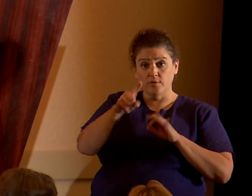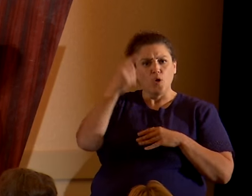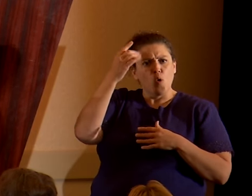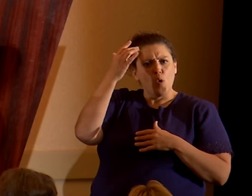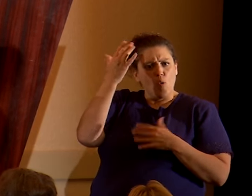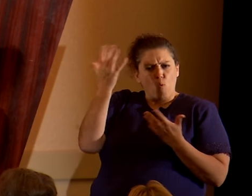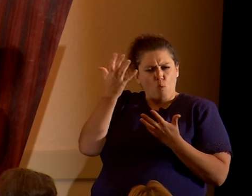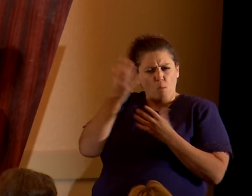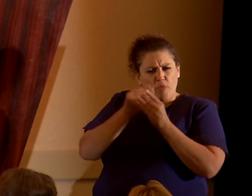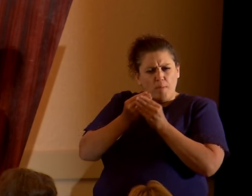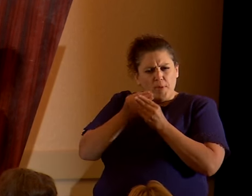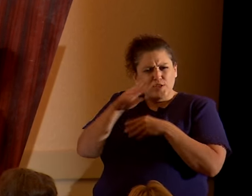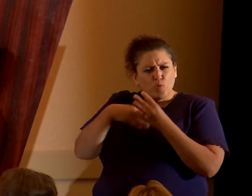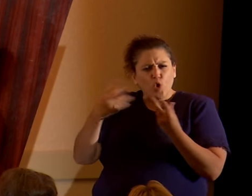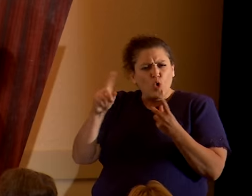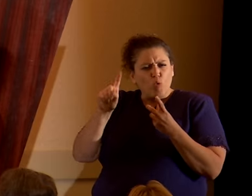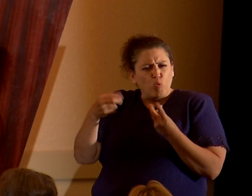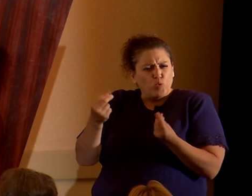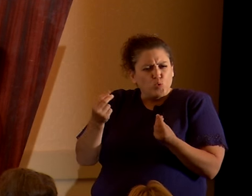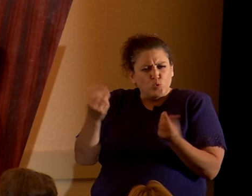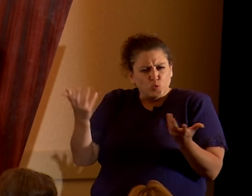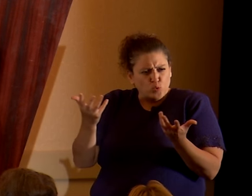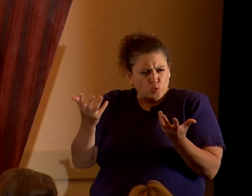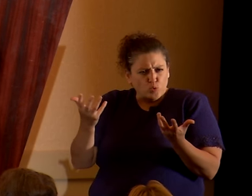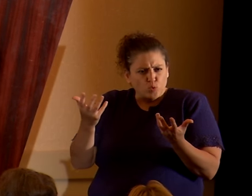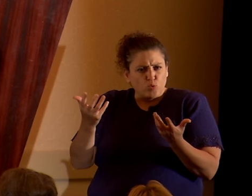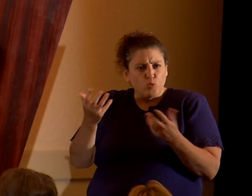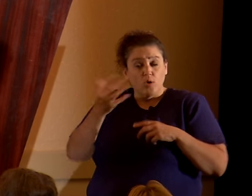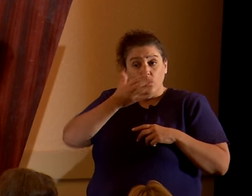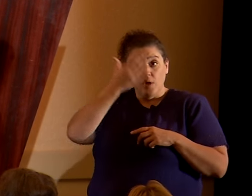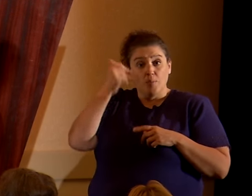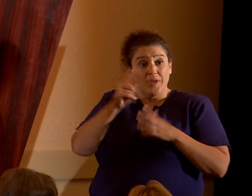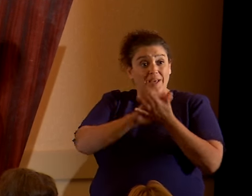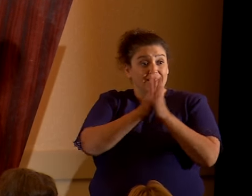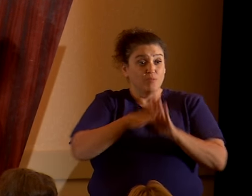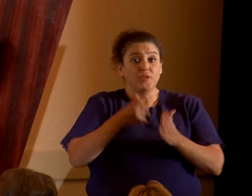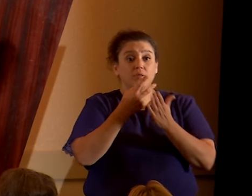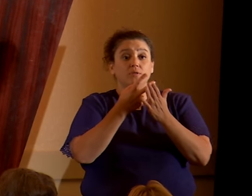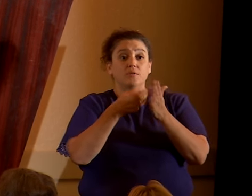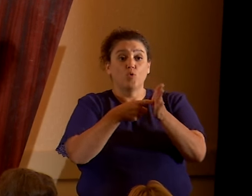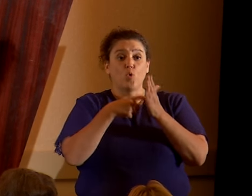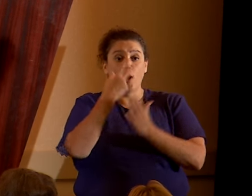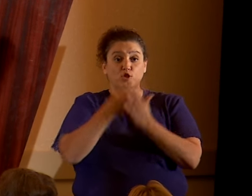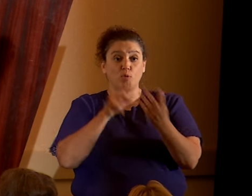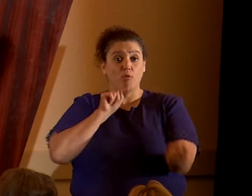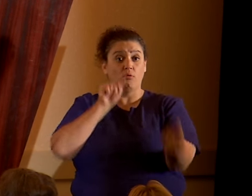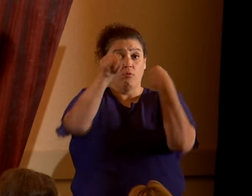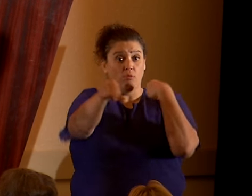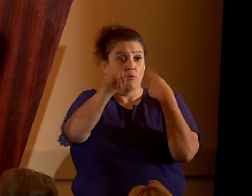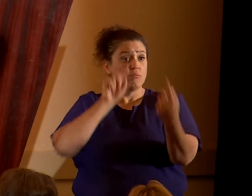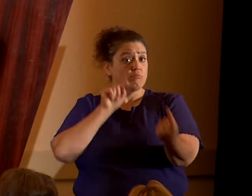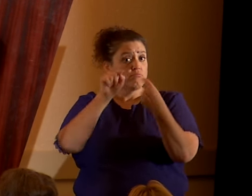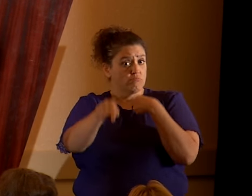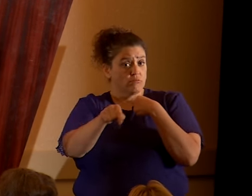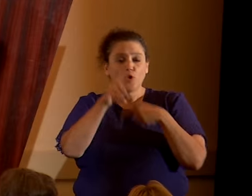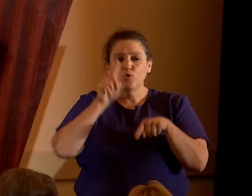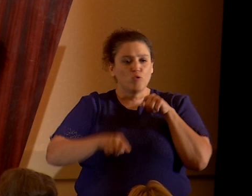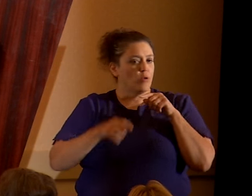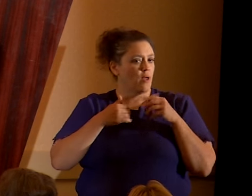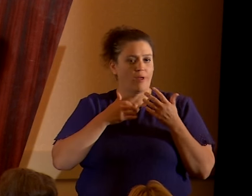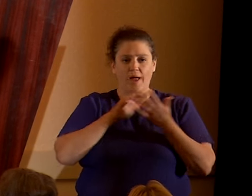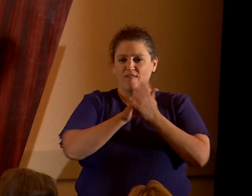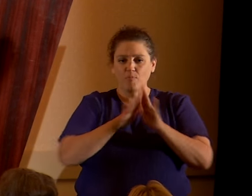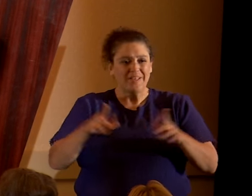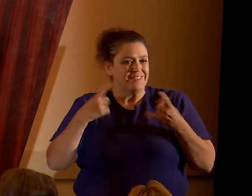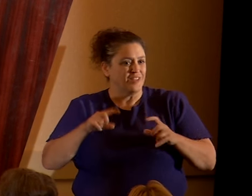Muslim world do? Because peace is a two-way street. And you cannot have peace with people who